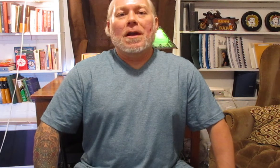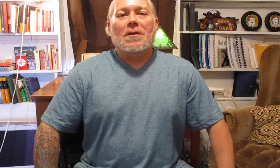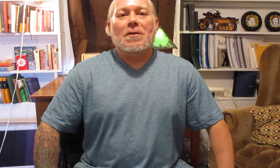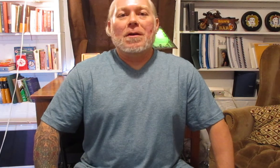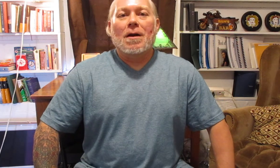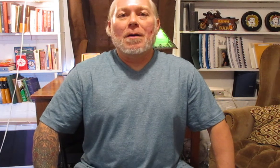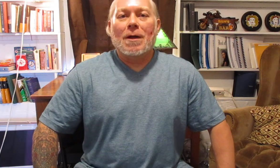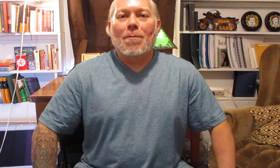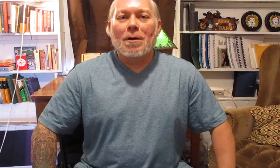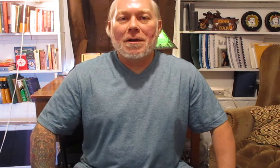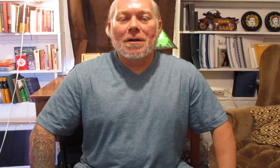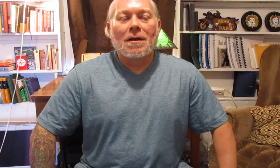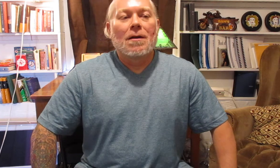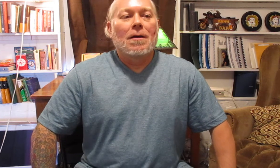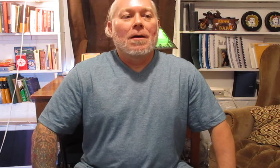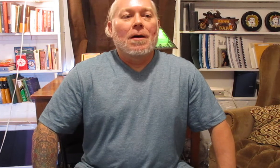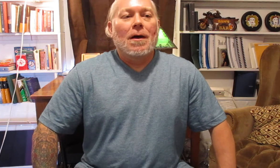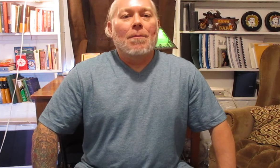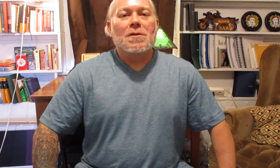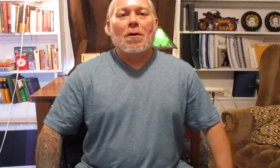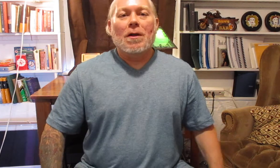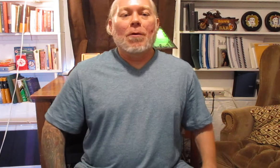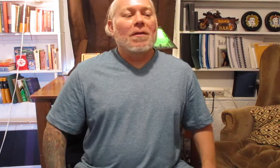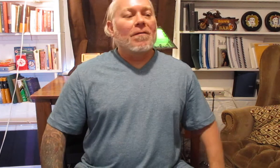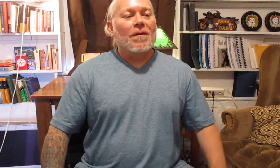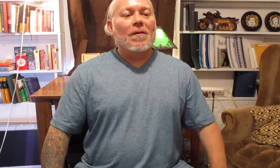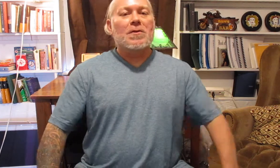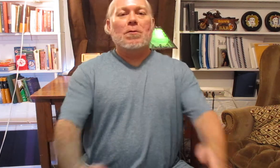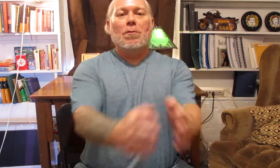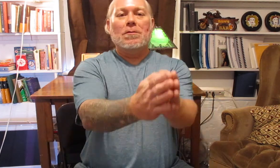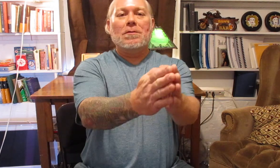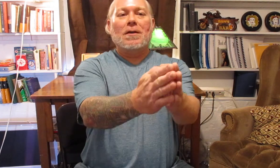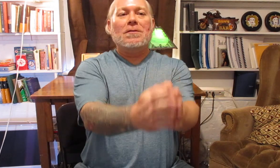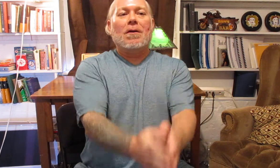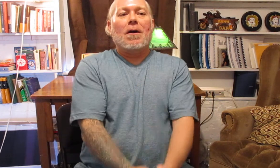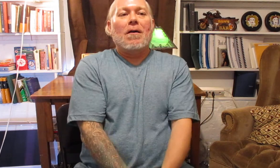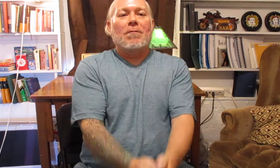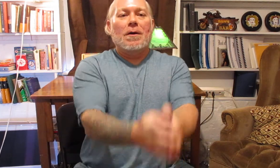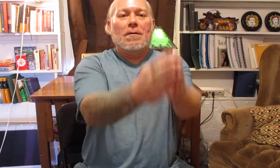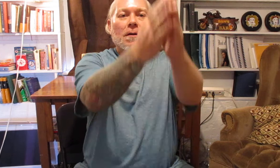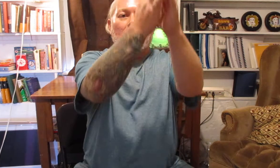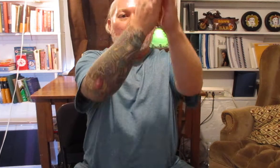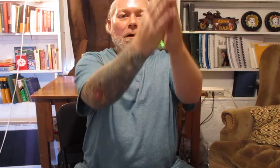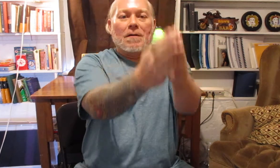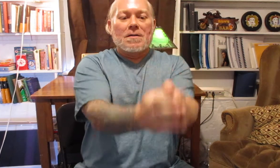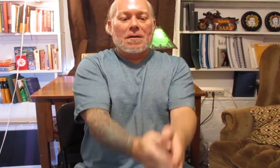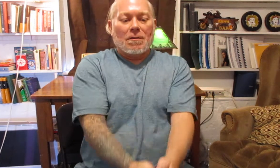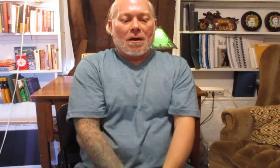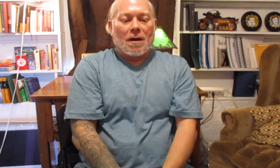actually become pretty good so anyway the first tools kind of start off with on the center line